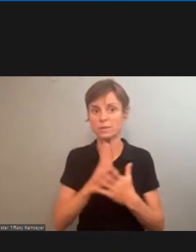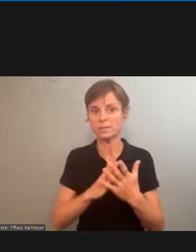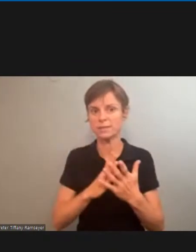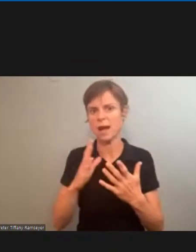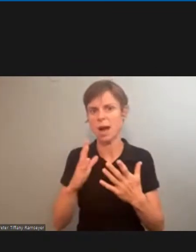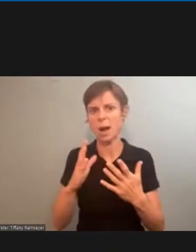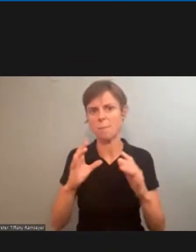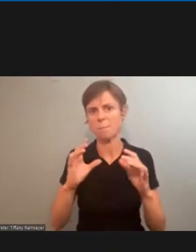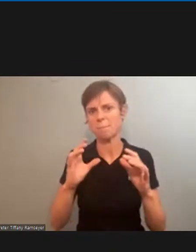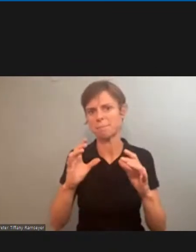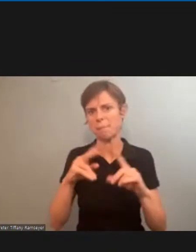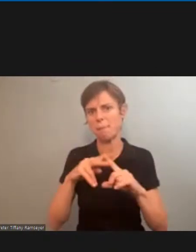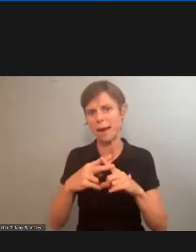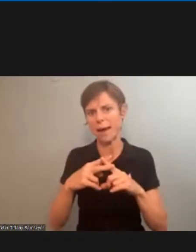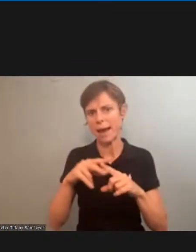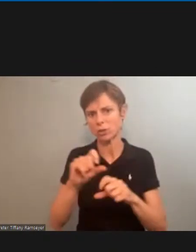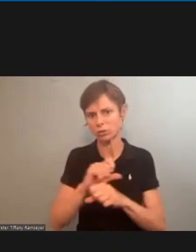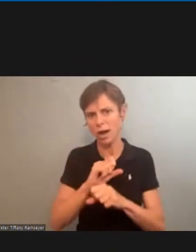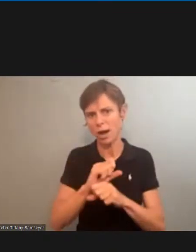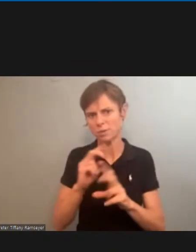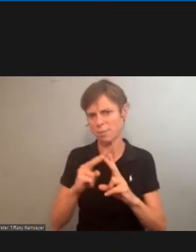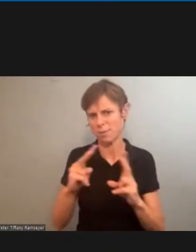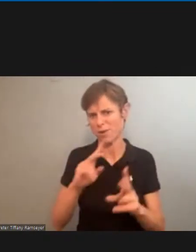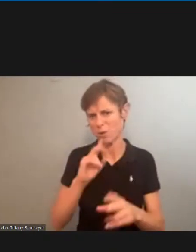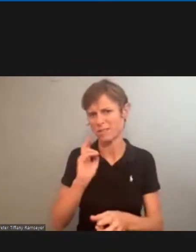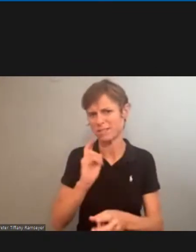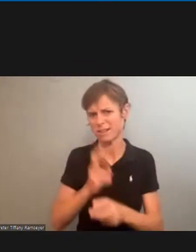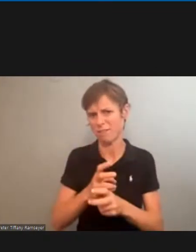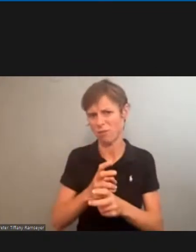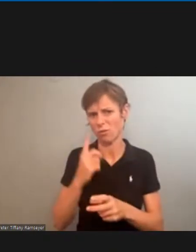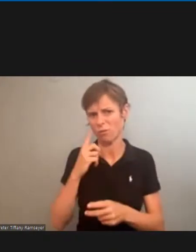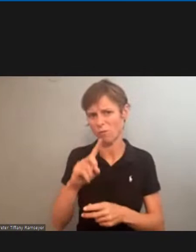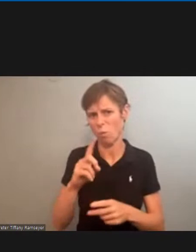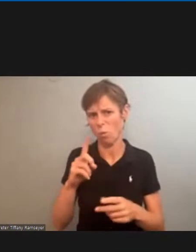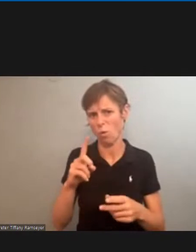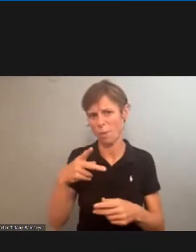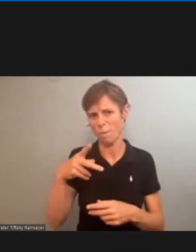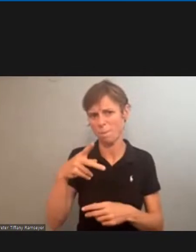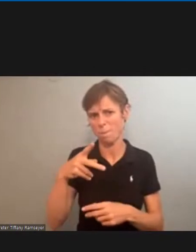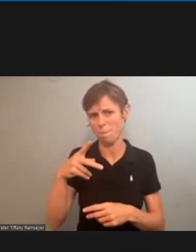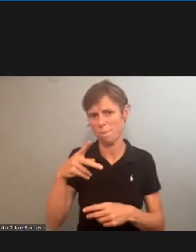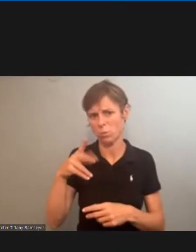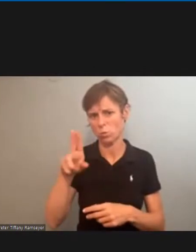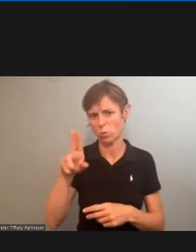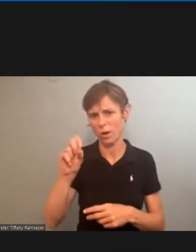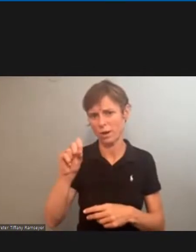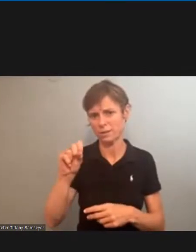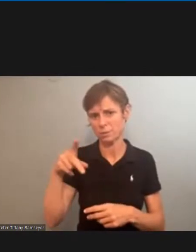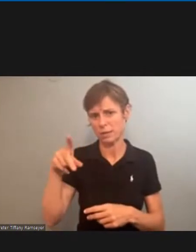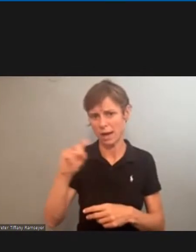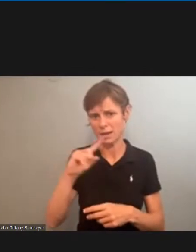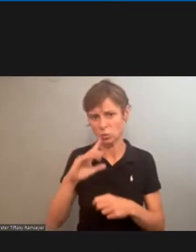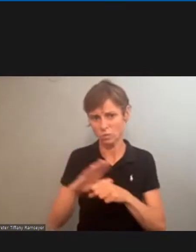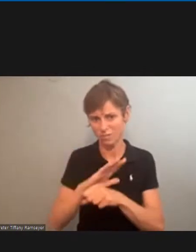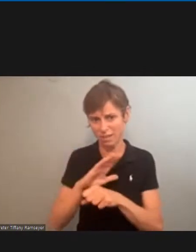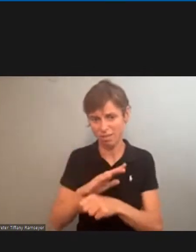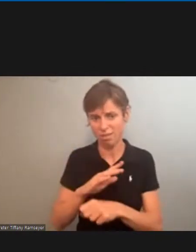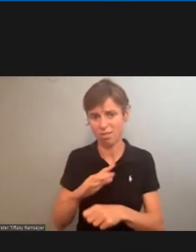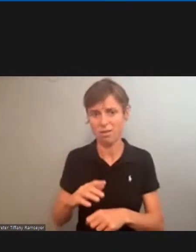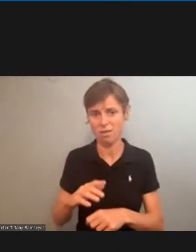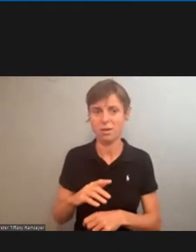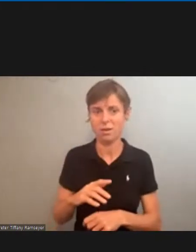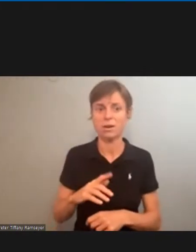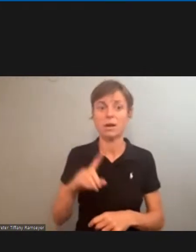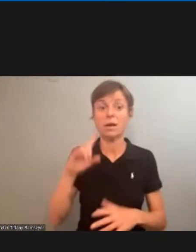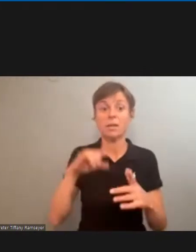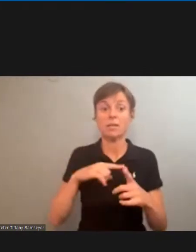mechanic jobs, which have been very difficult for the postal service to fill. Then hopefully, then